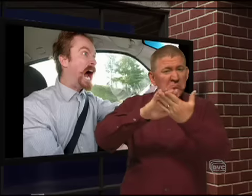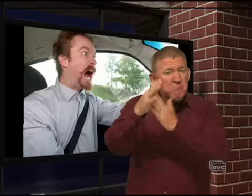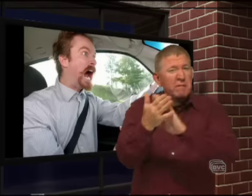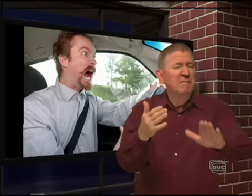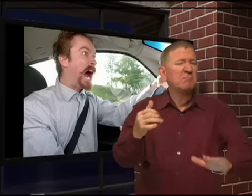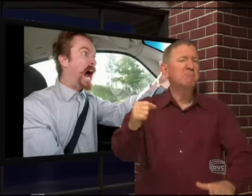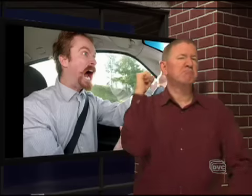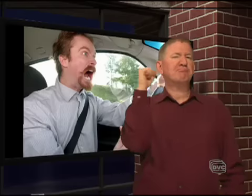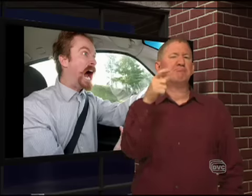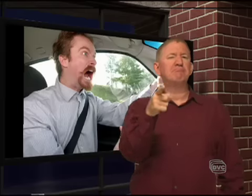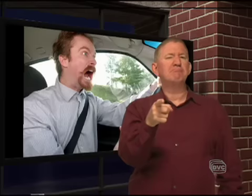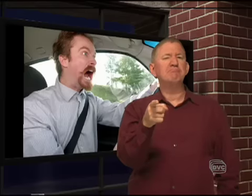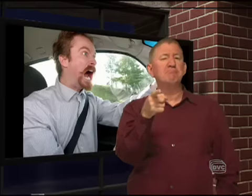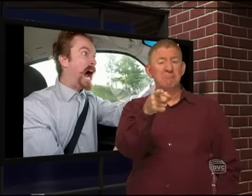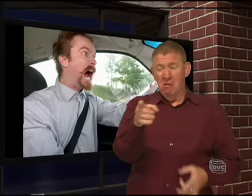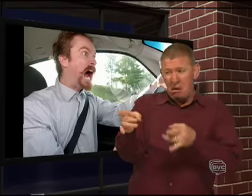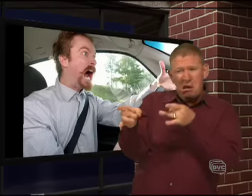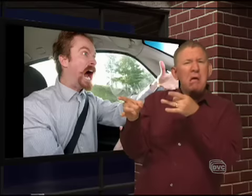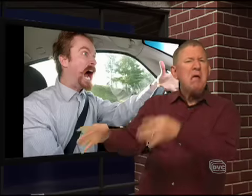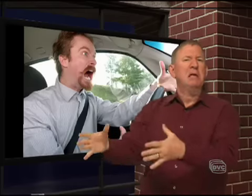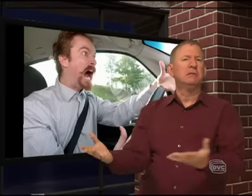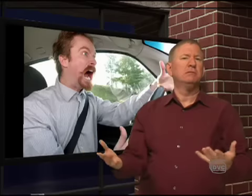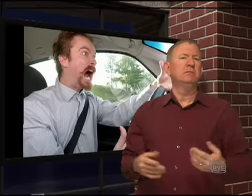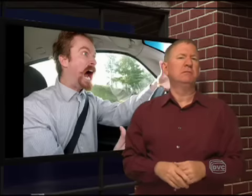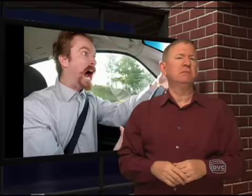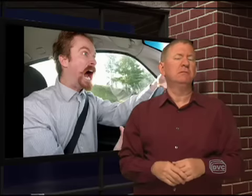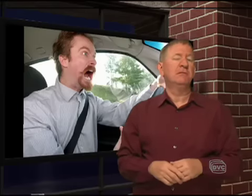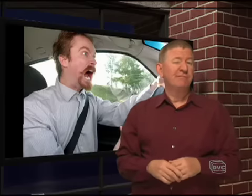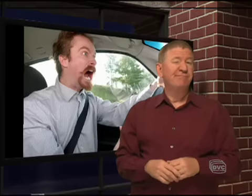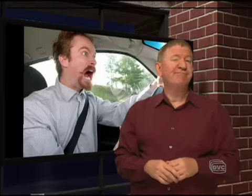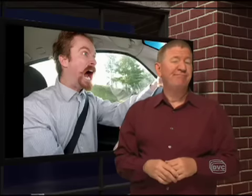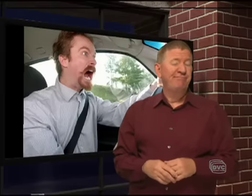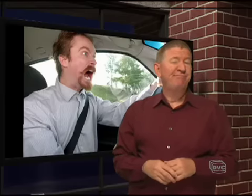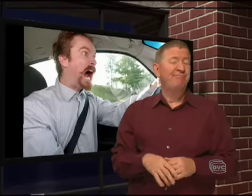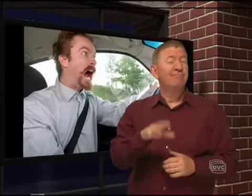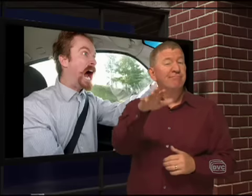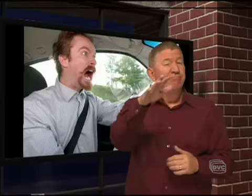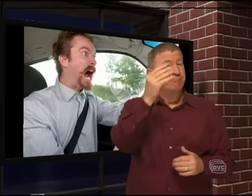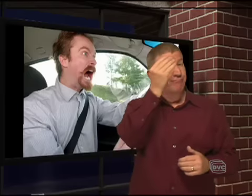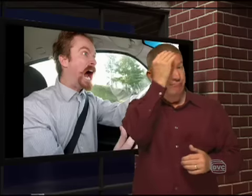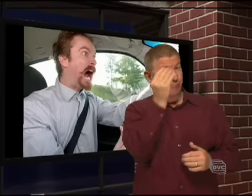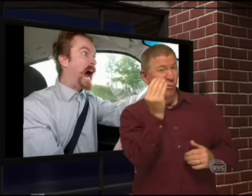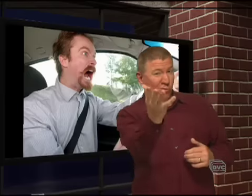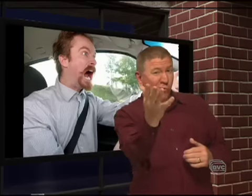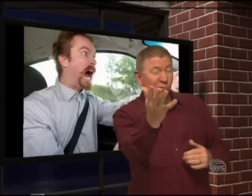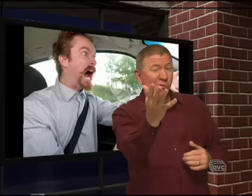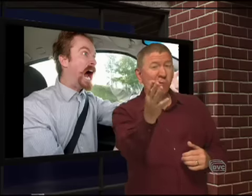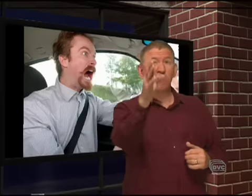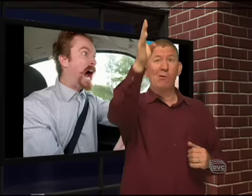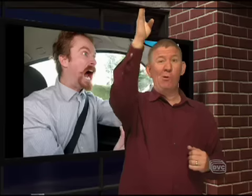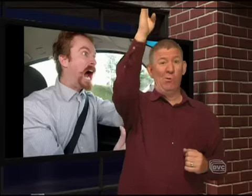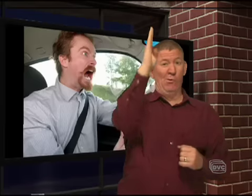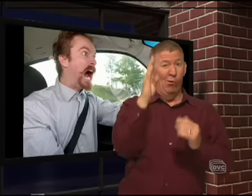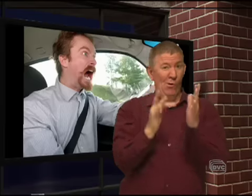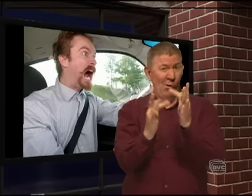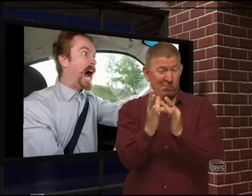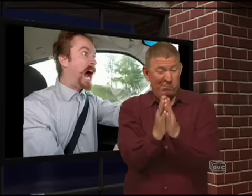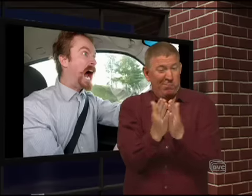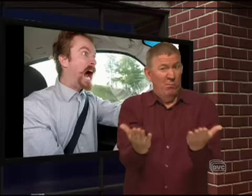and you hate that person because of it. But let me tell you, God has written in his